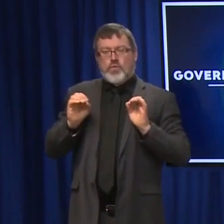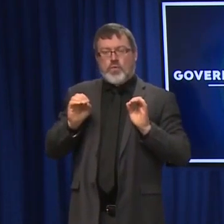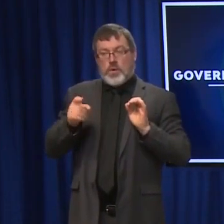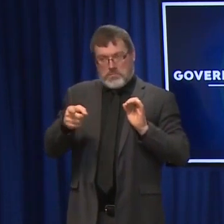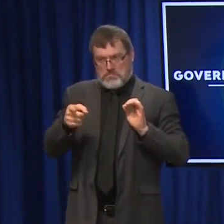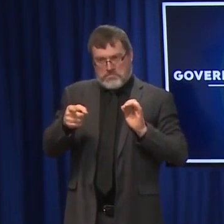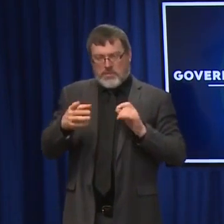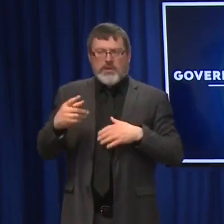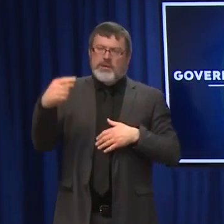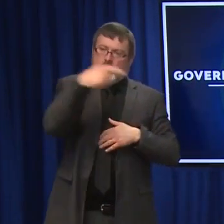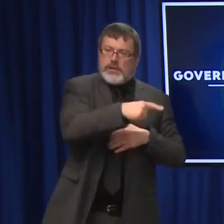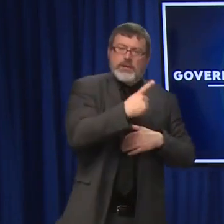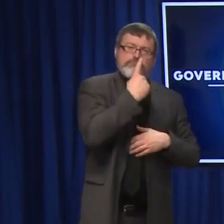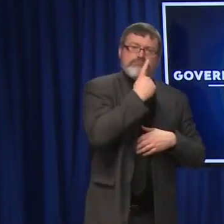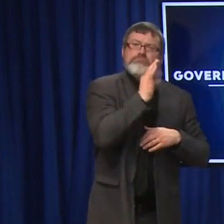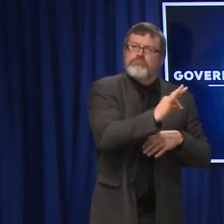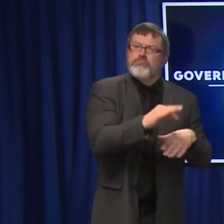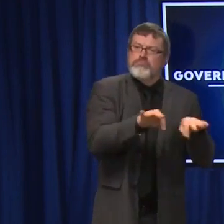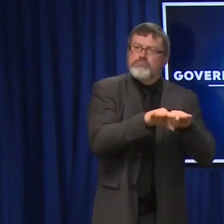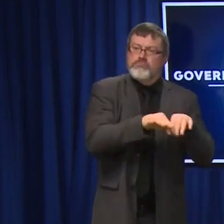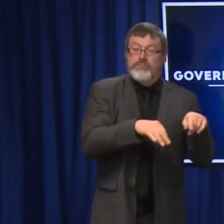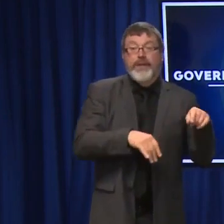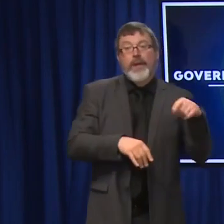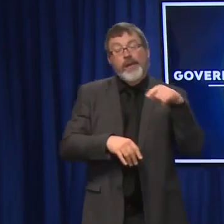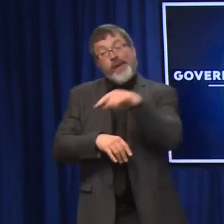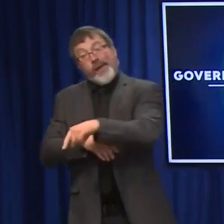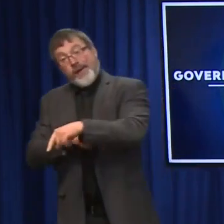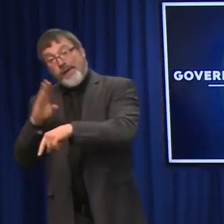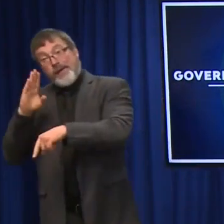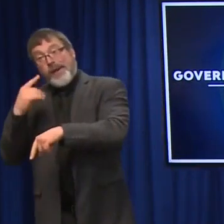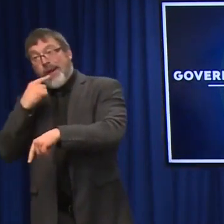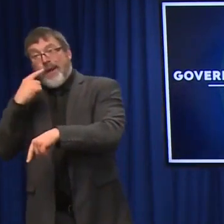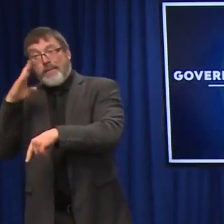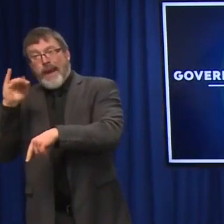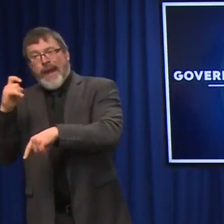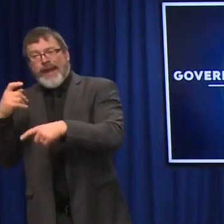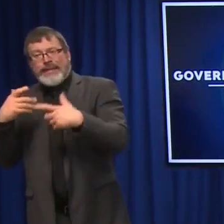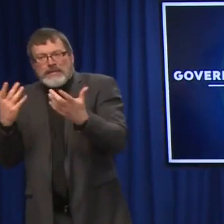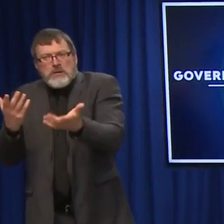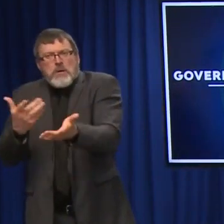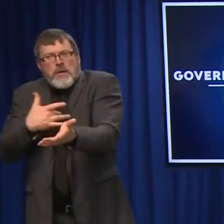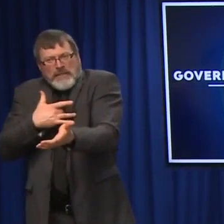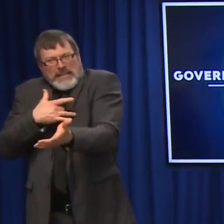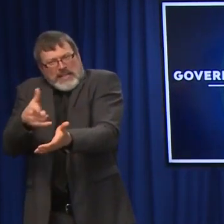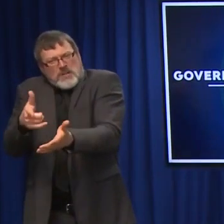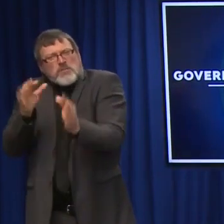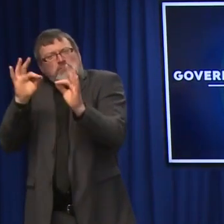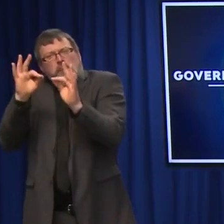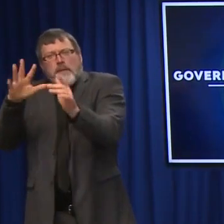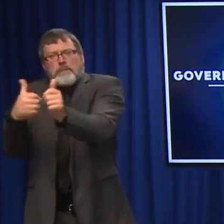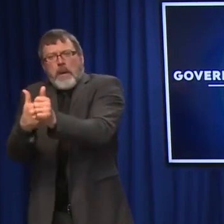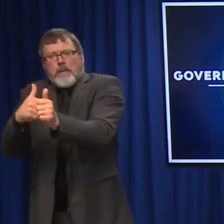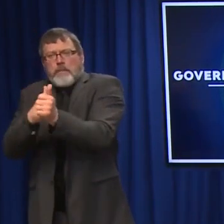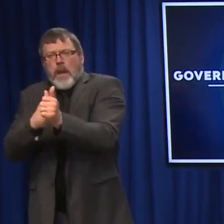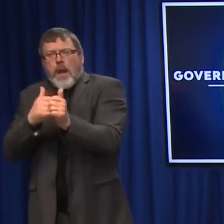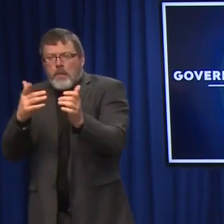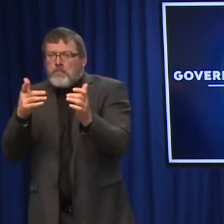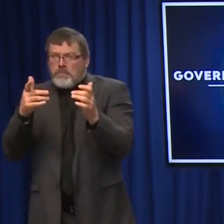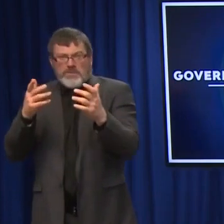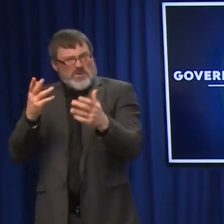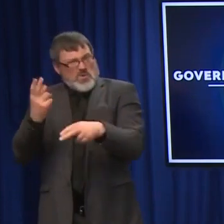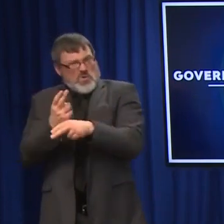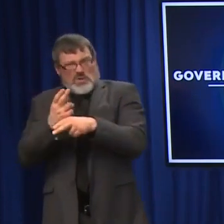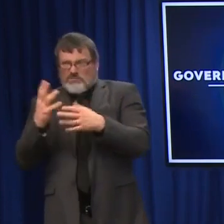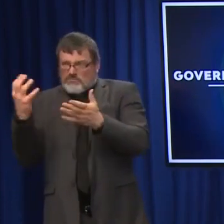unfortunately nothing new. There's still good tests to have, especially if you're symptomatic and positive. Usually, I want to say it's about an